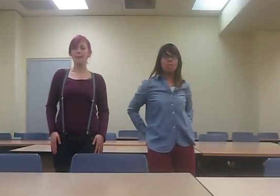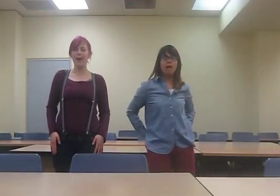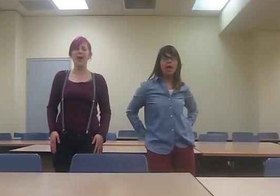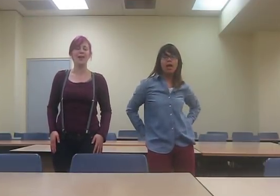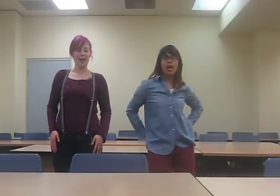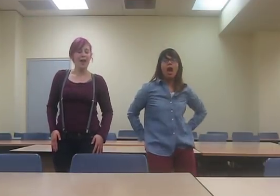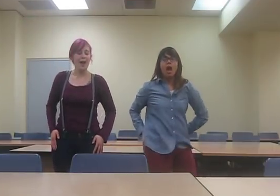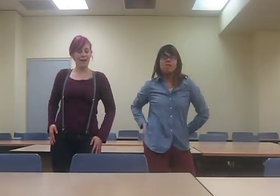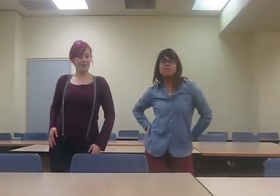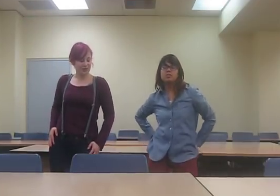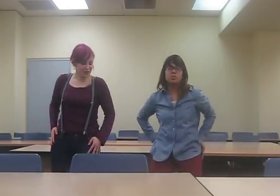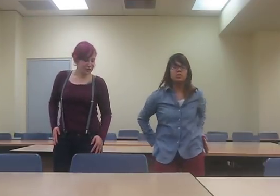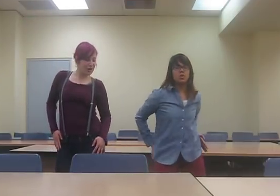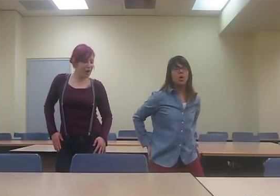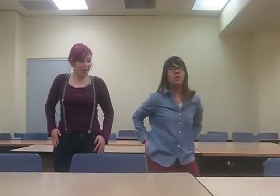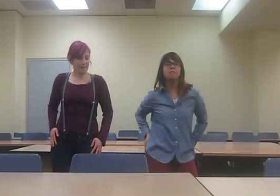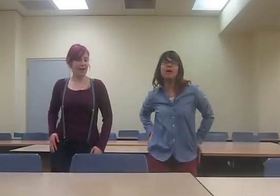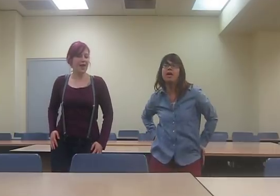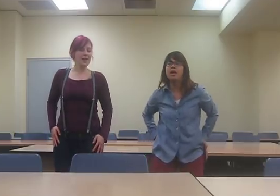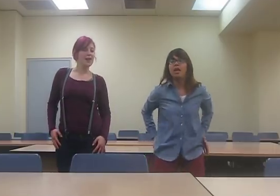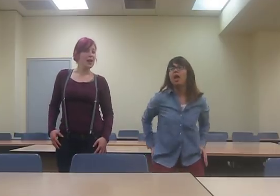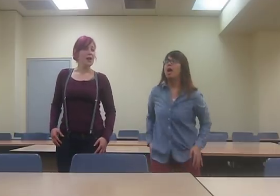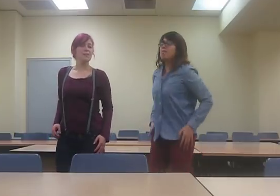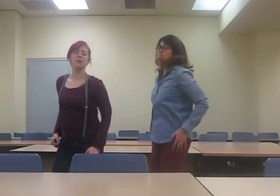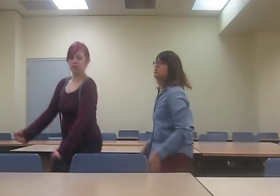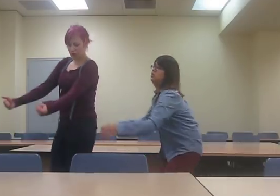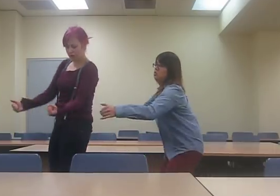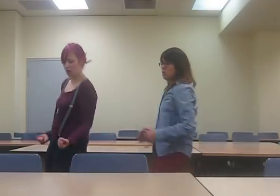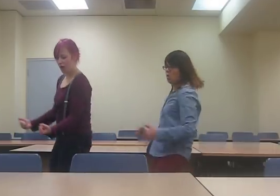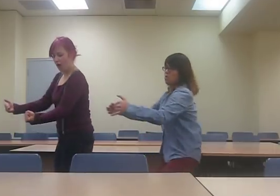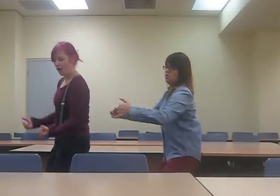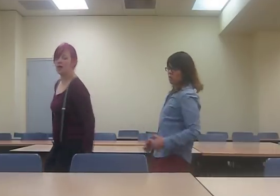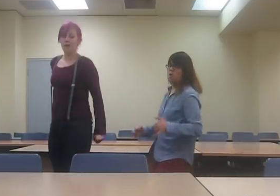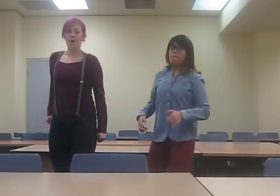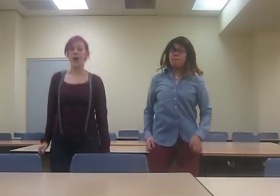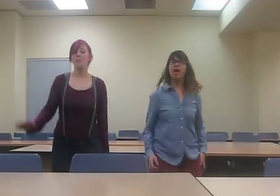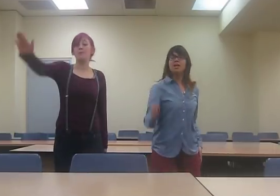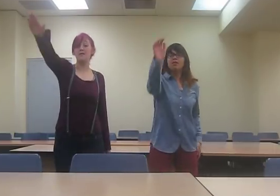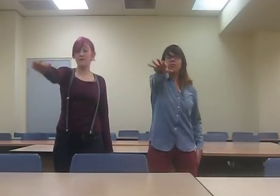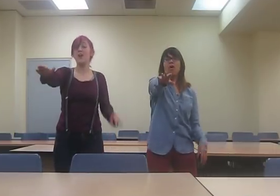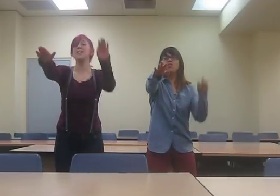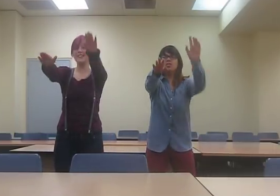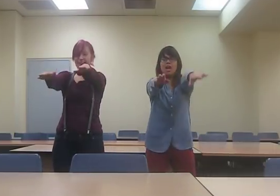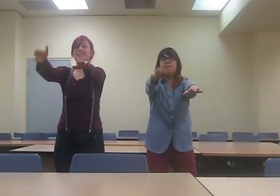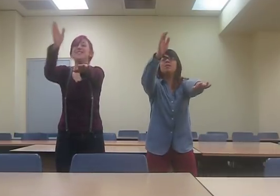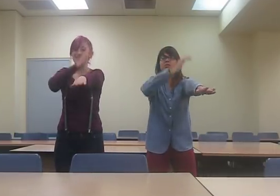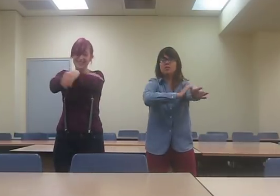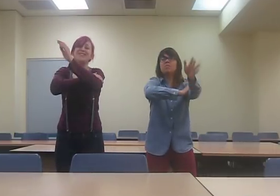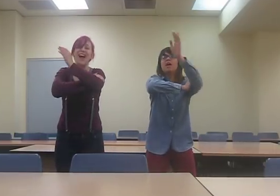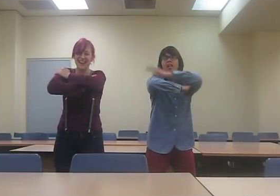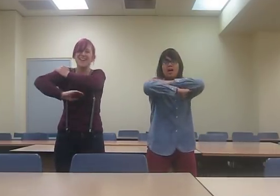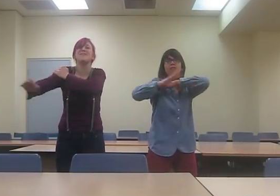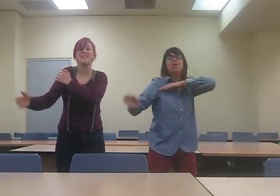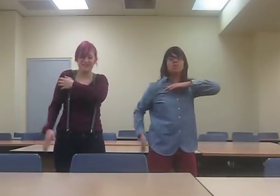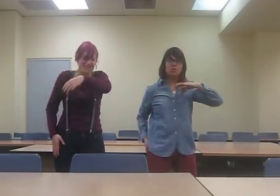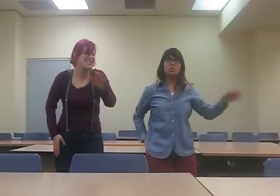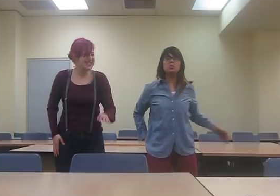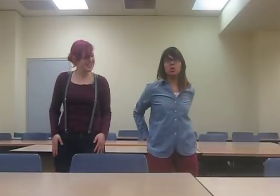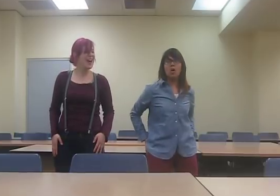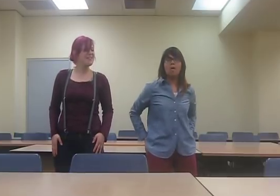back Just go, so back Boy, you came to mind Just go